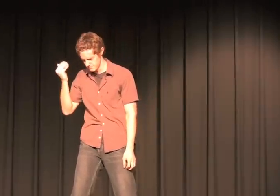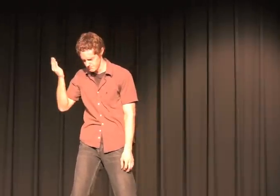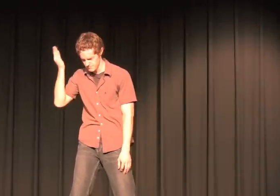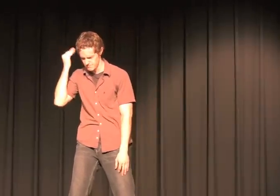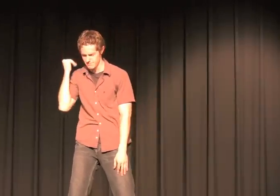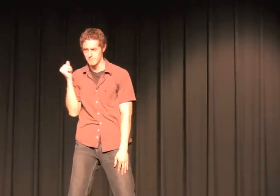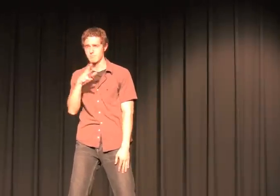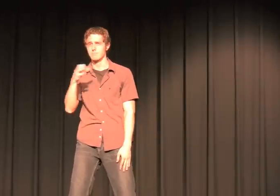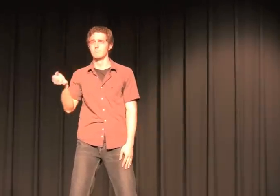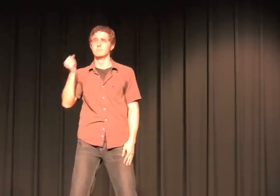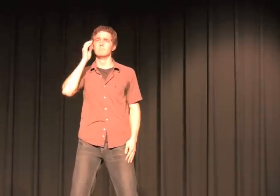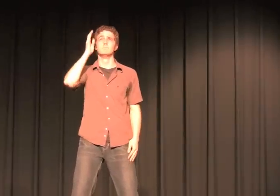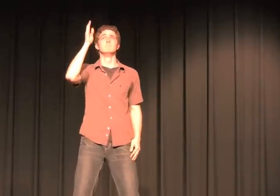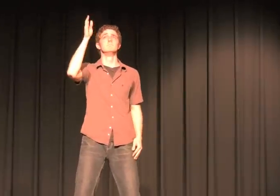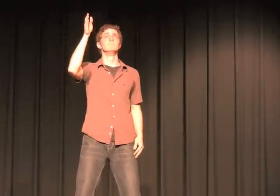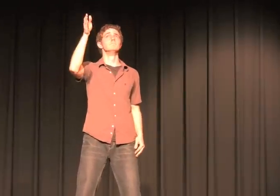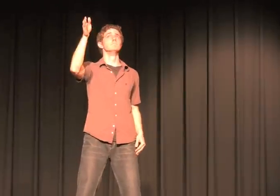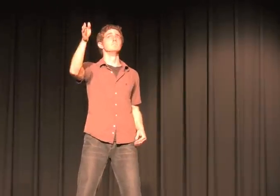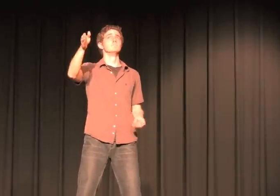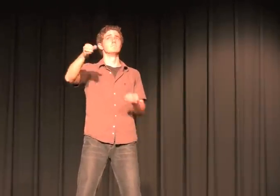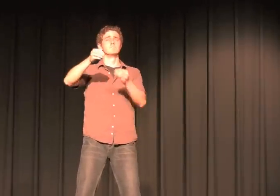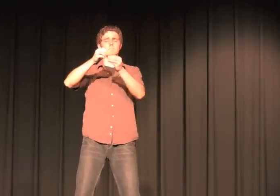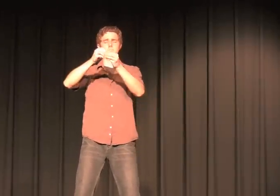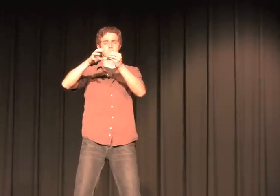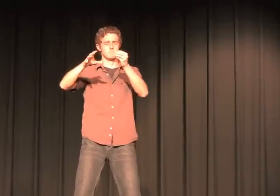And what can never be